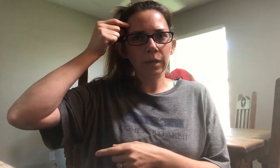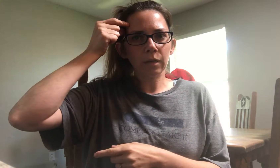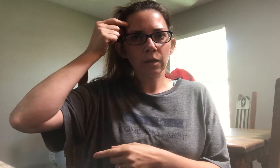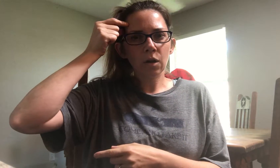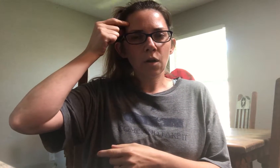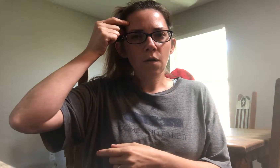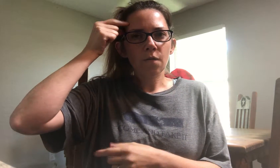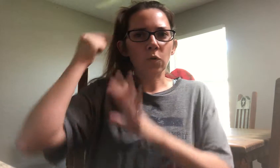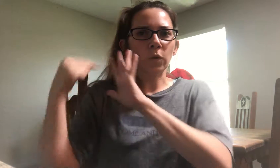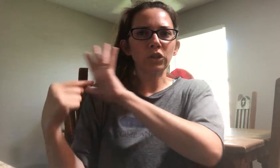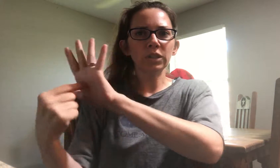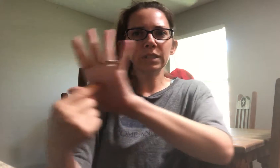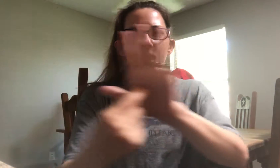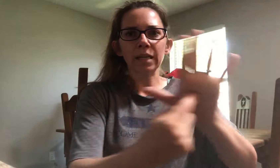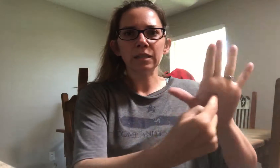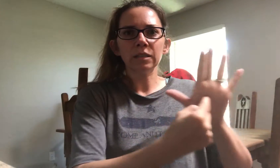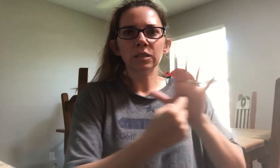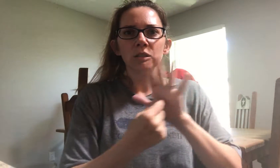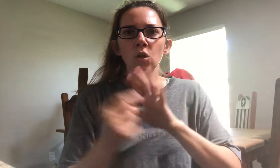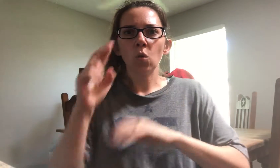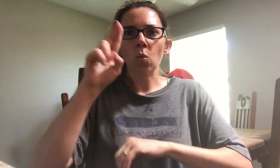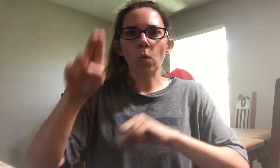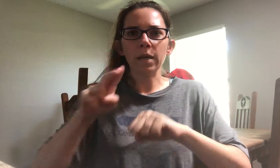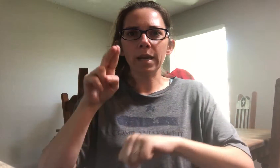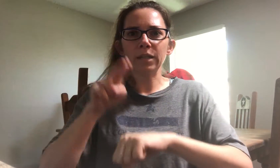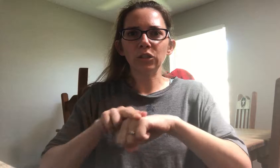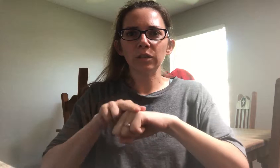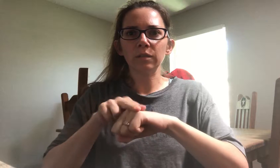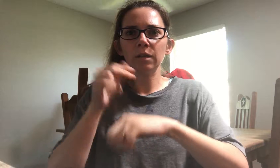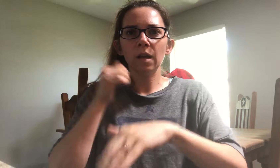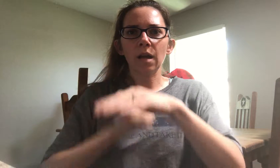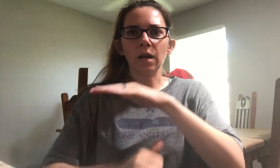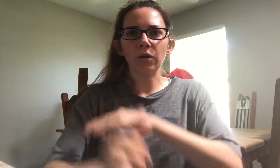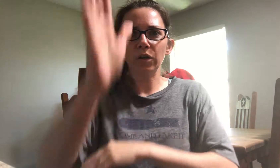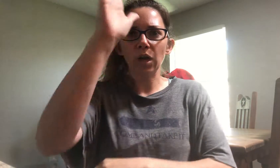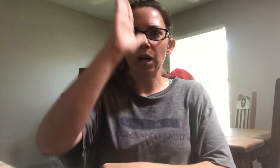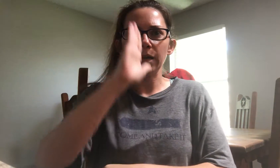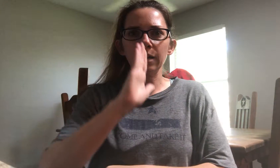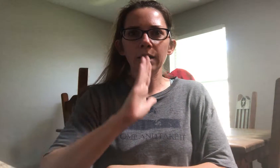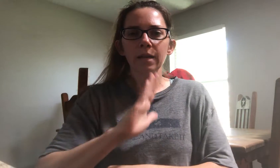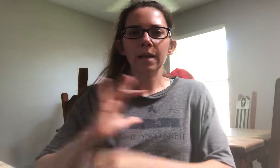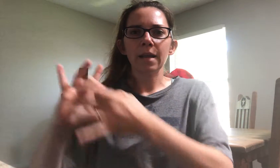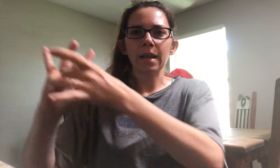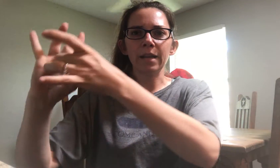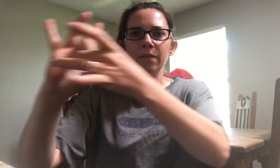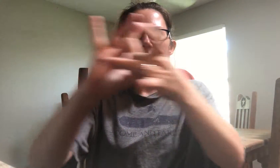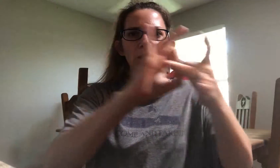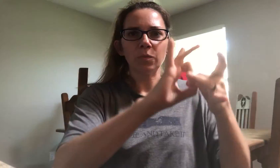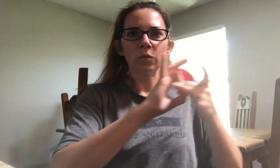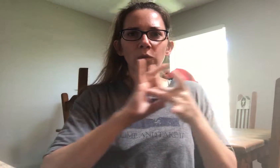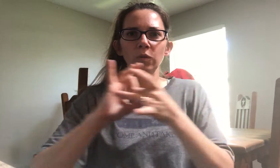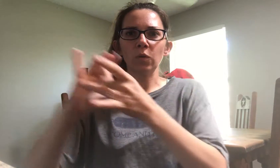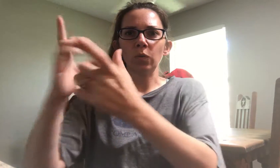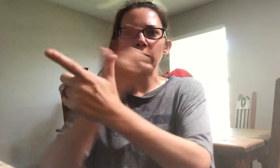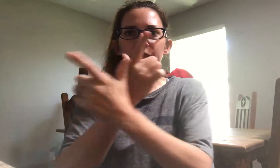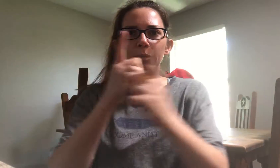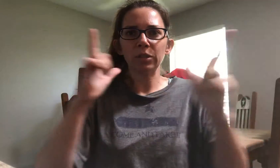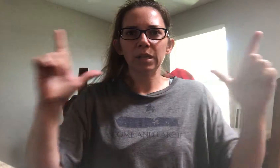for which it stands, one nation under God, indivisible, with liberty